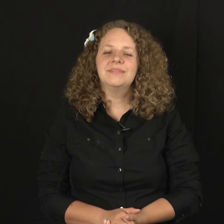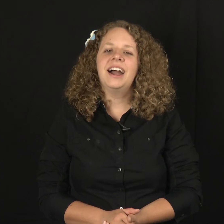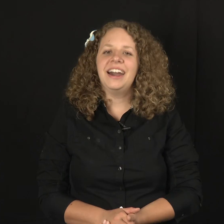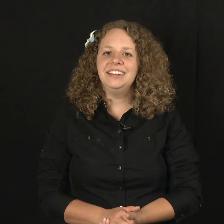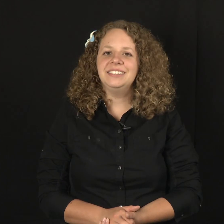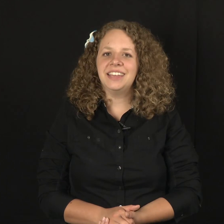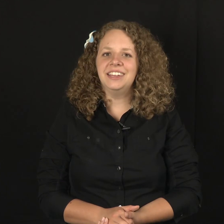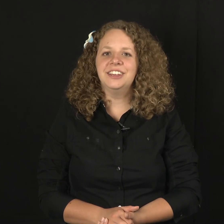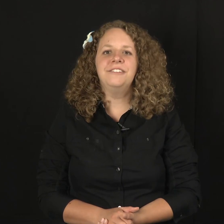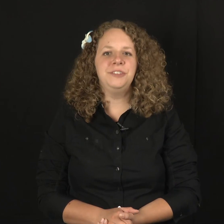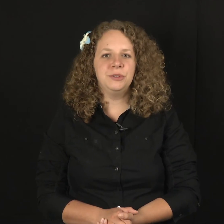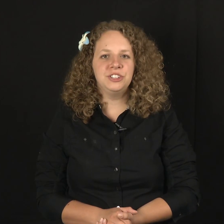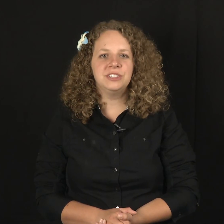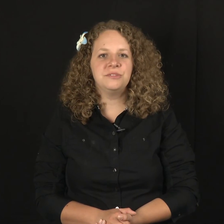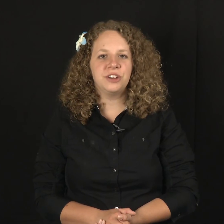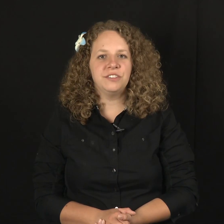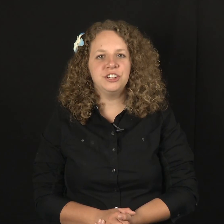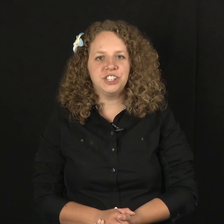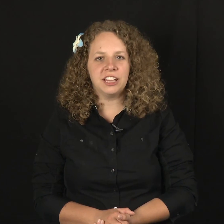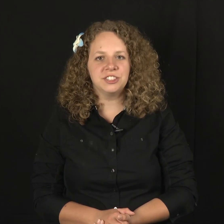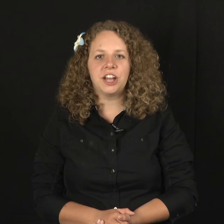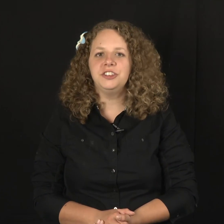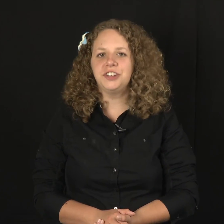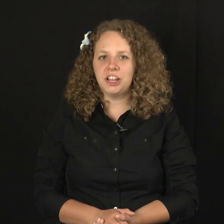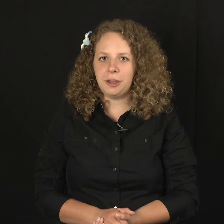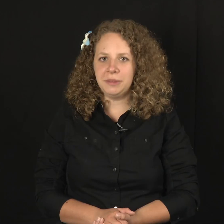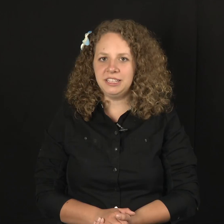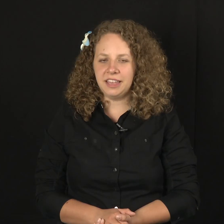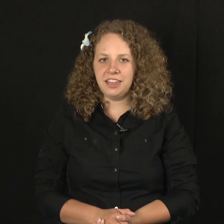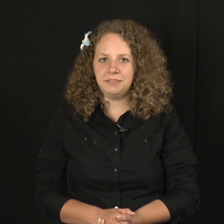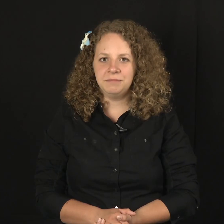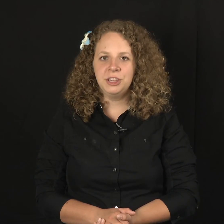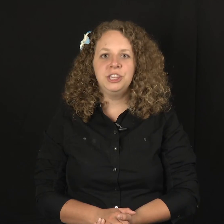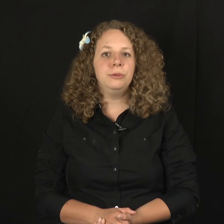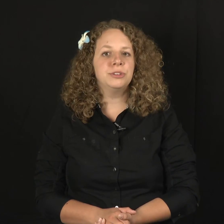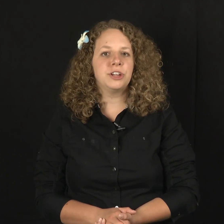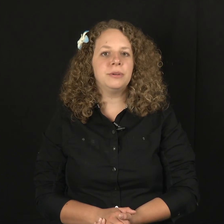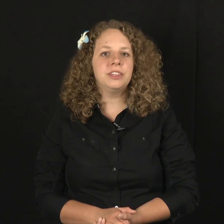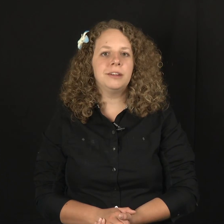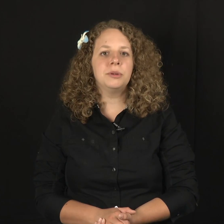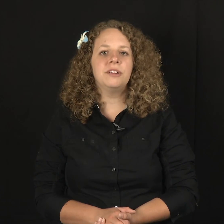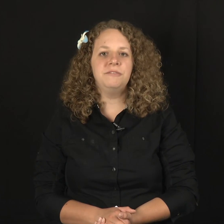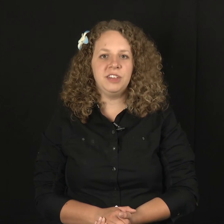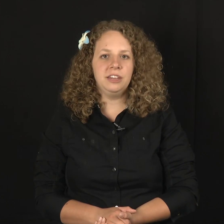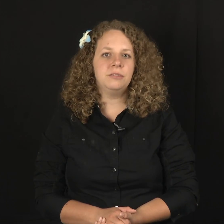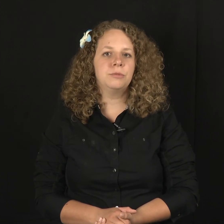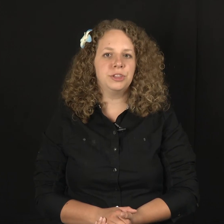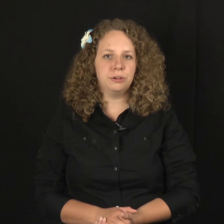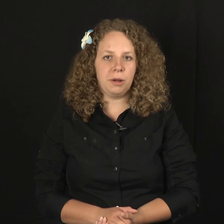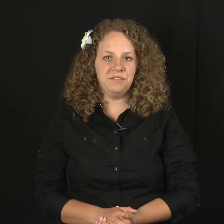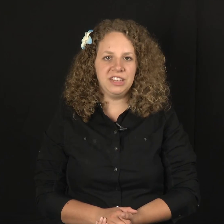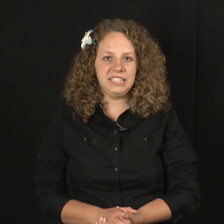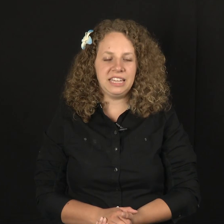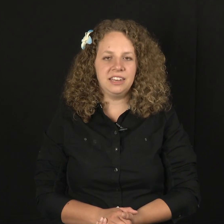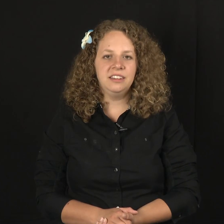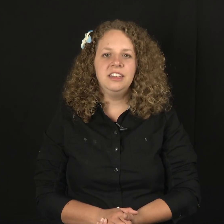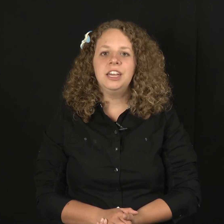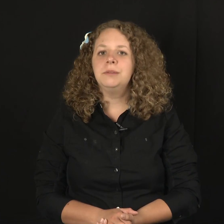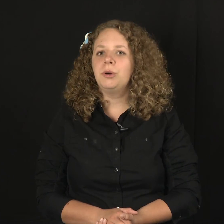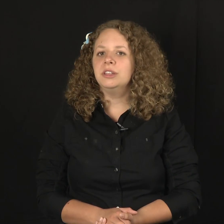Height is signed a few inches in front of your chest on your non-dominant side. You will start with the number of feet with your palm facing in and pull it